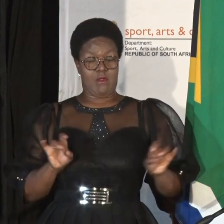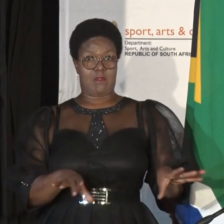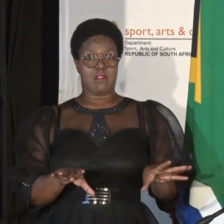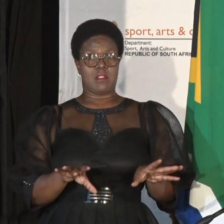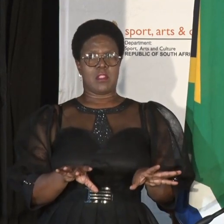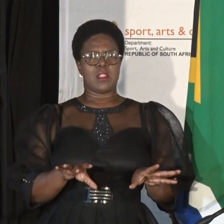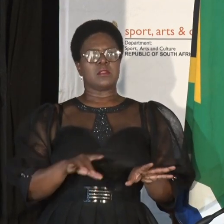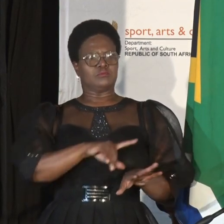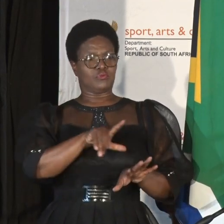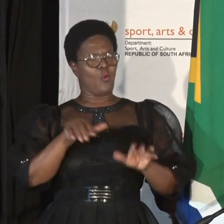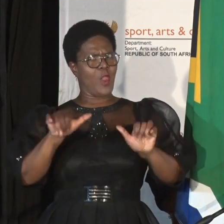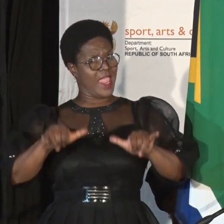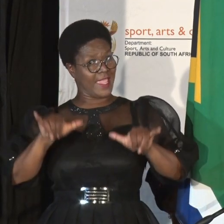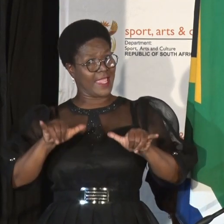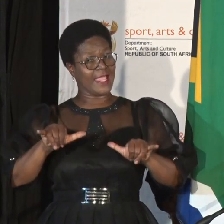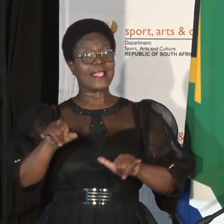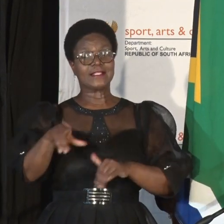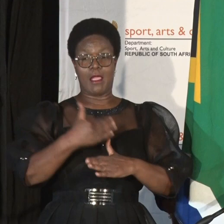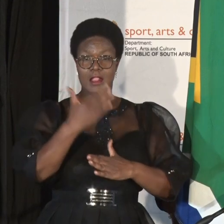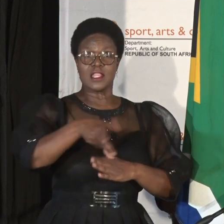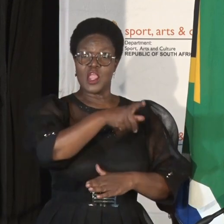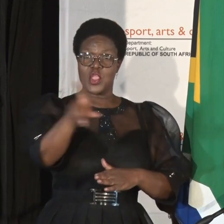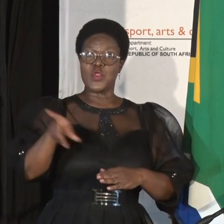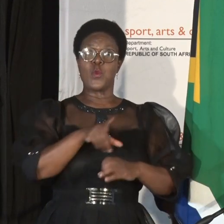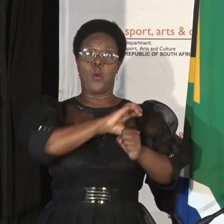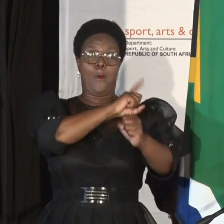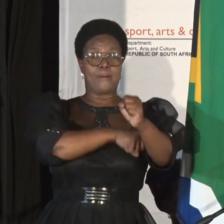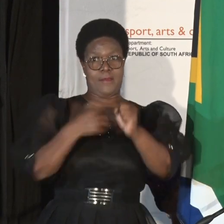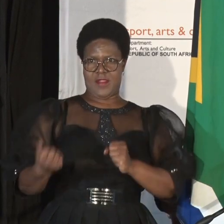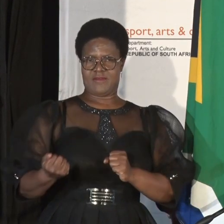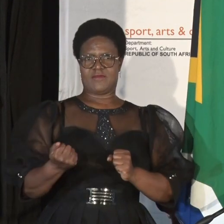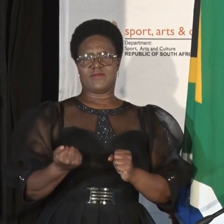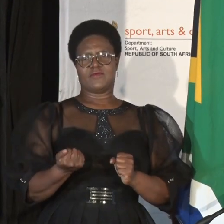wait until you are in power, I might be dead by then.